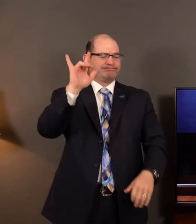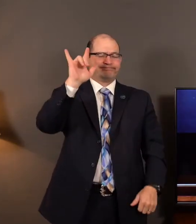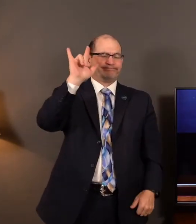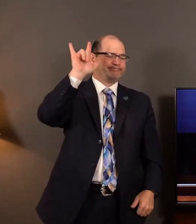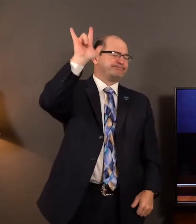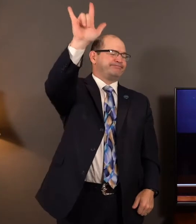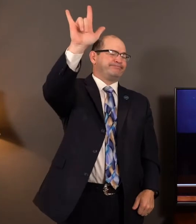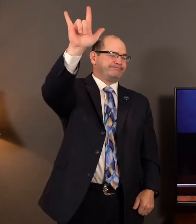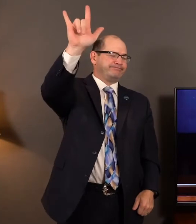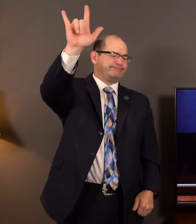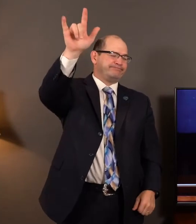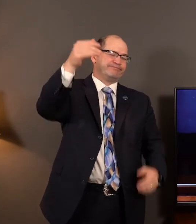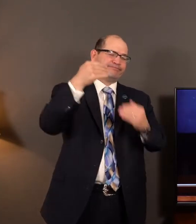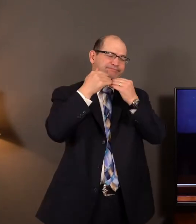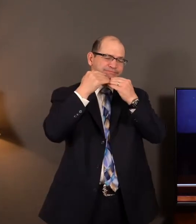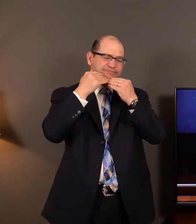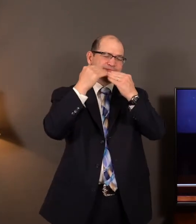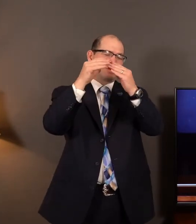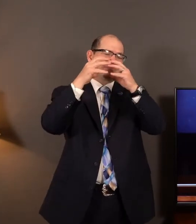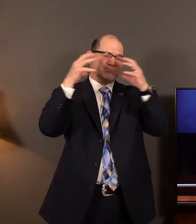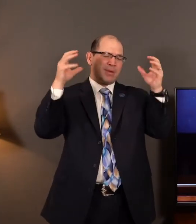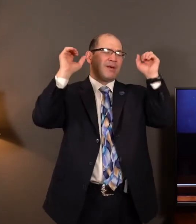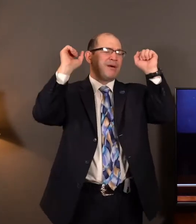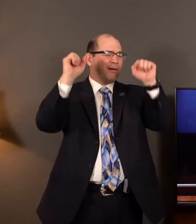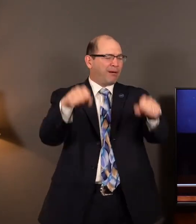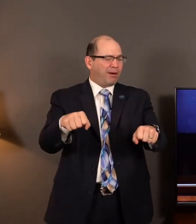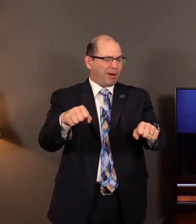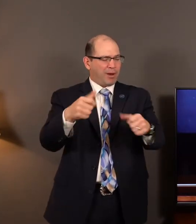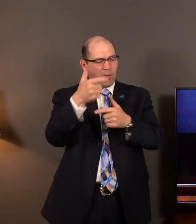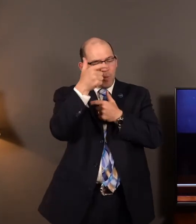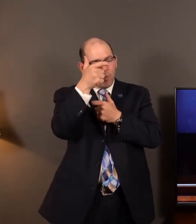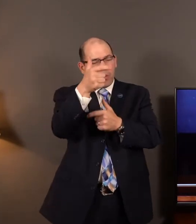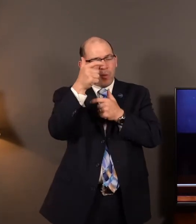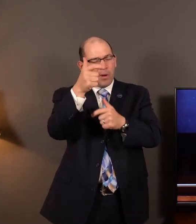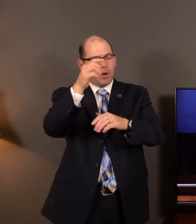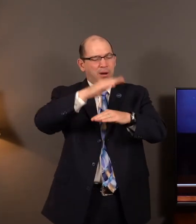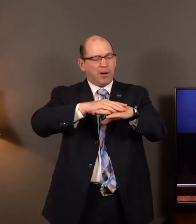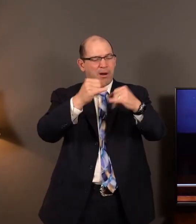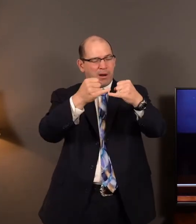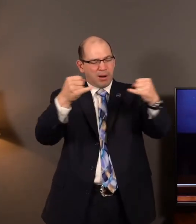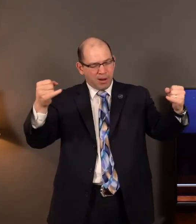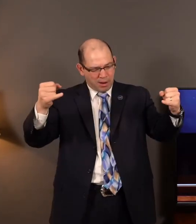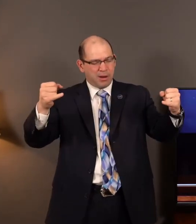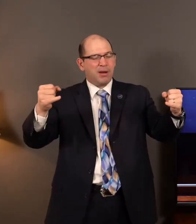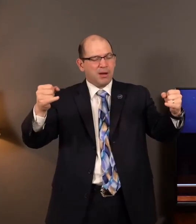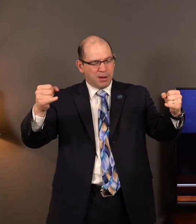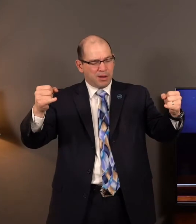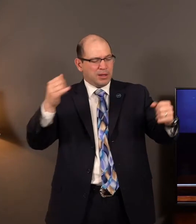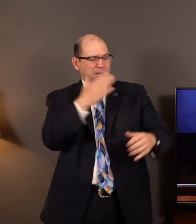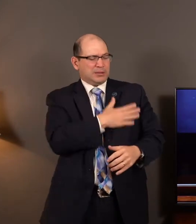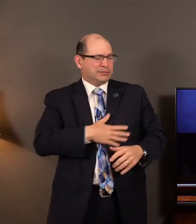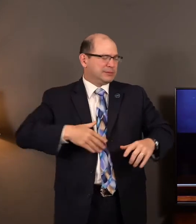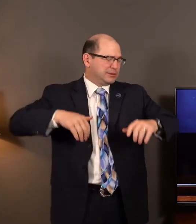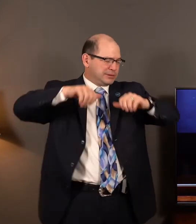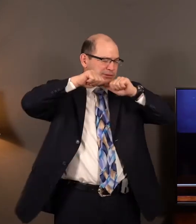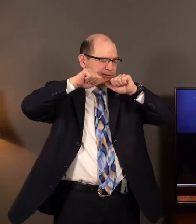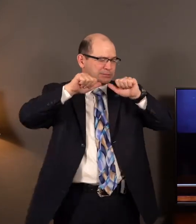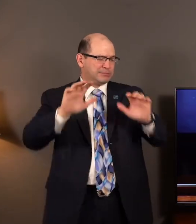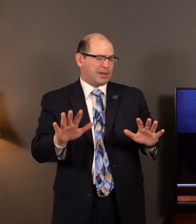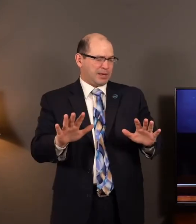online to open your word and to be encouraged and edified. And I pray that you would bless tonight in the preaching of your